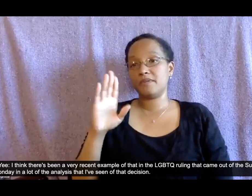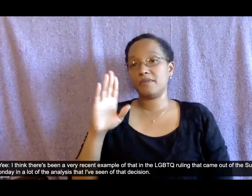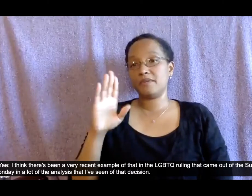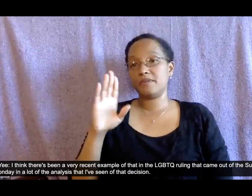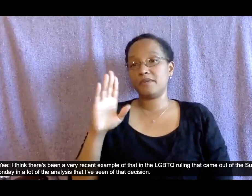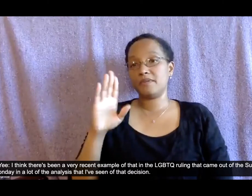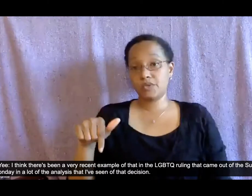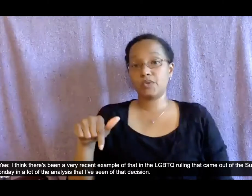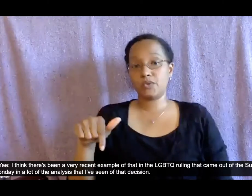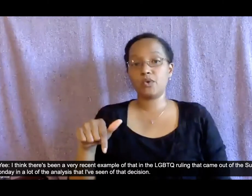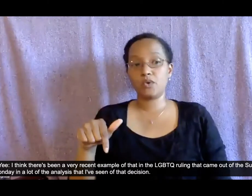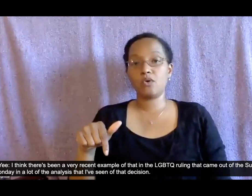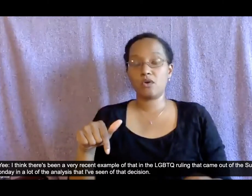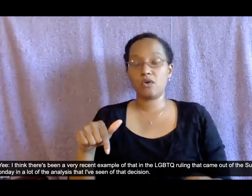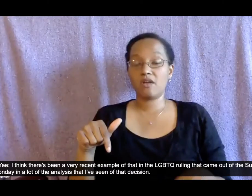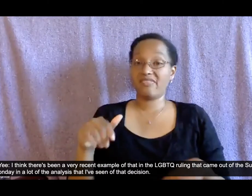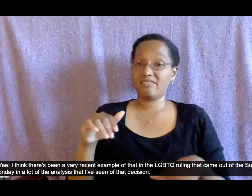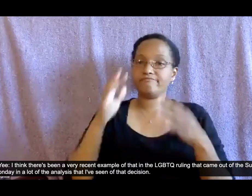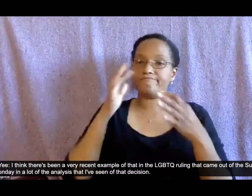of that decision